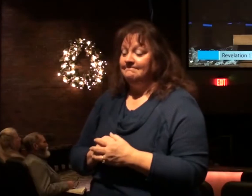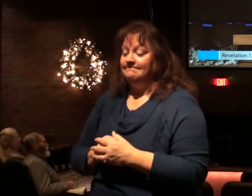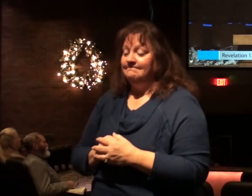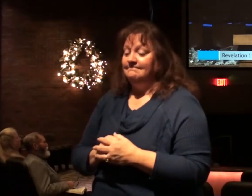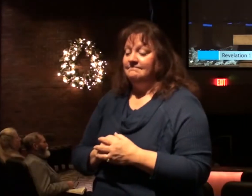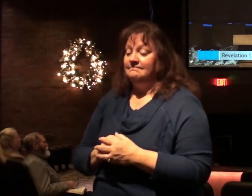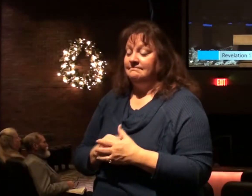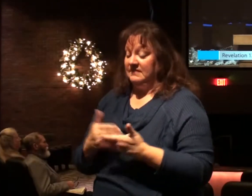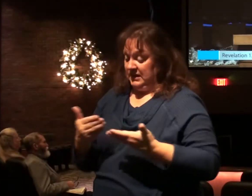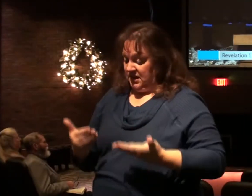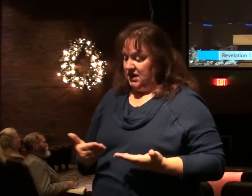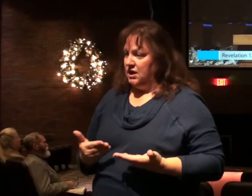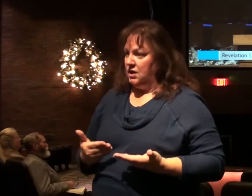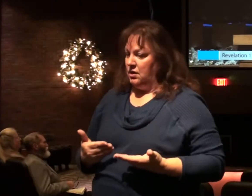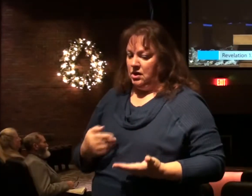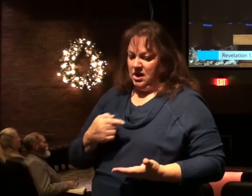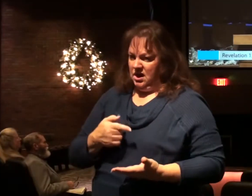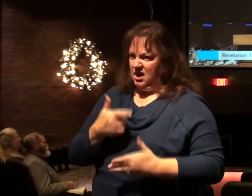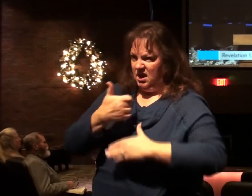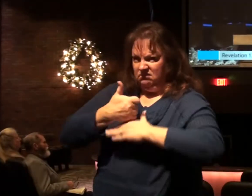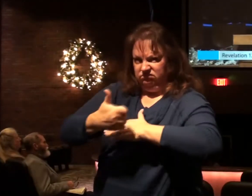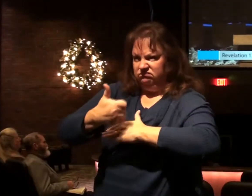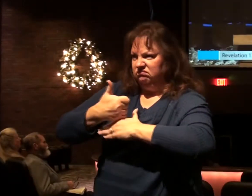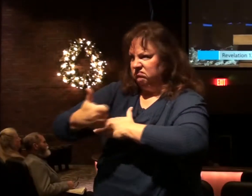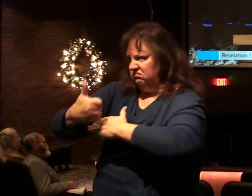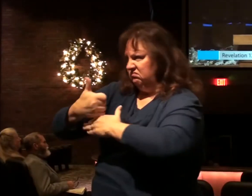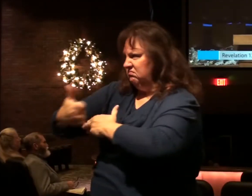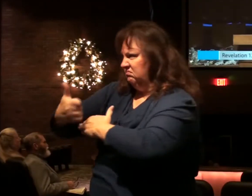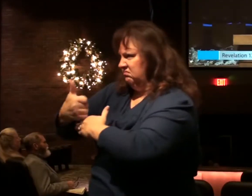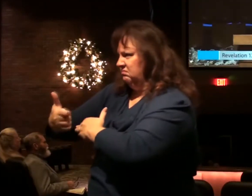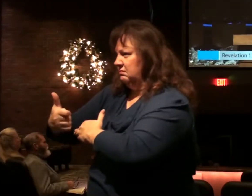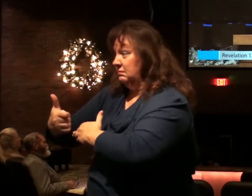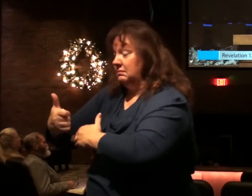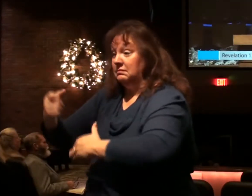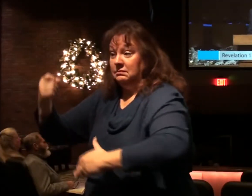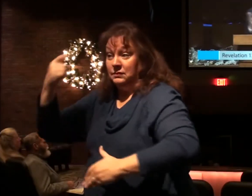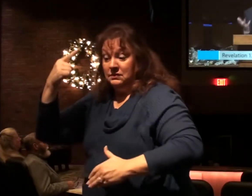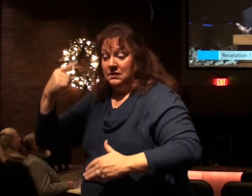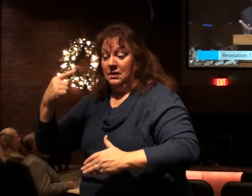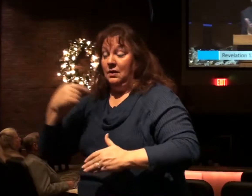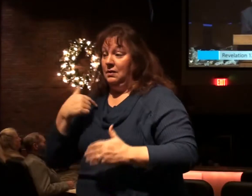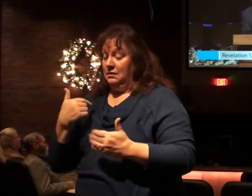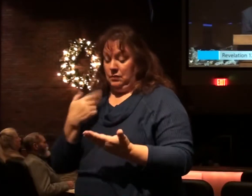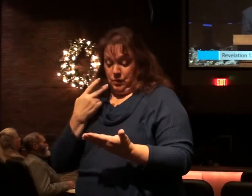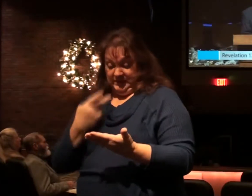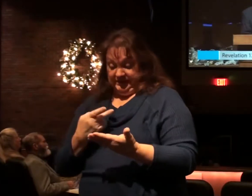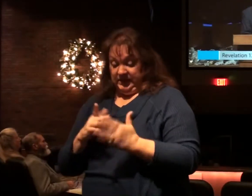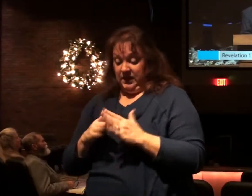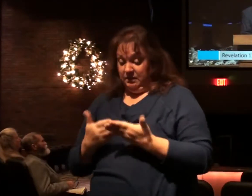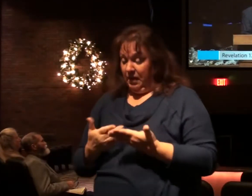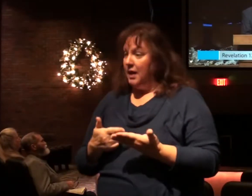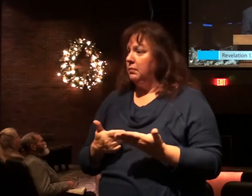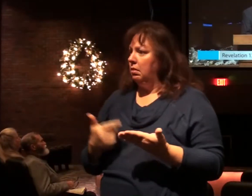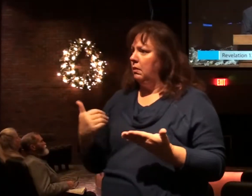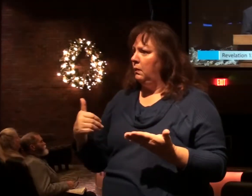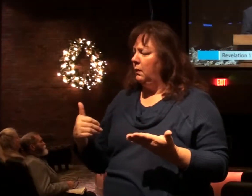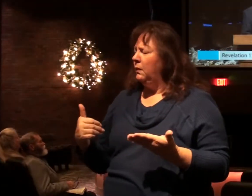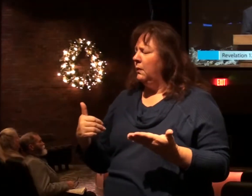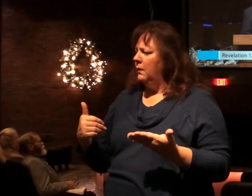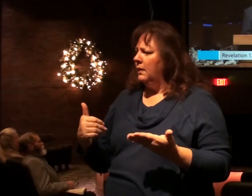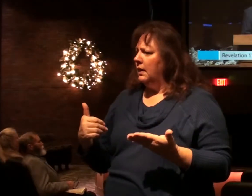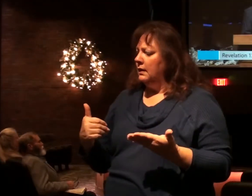And here, he's the accuser of our brother. I take it the examples we have from Scripture we've looked at.